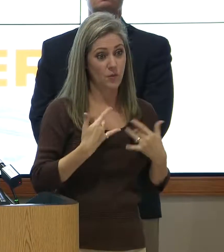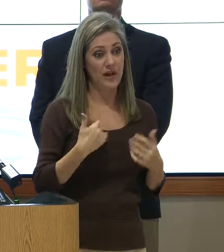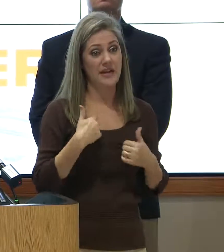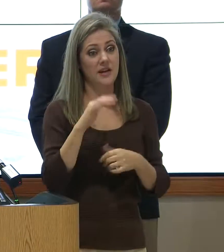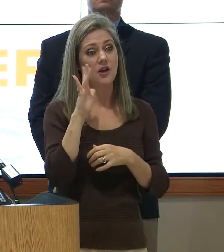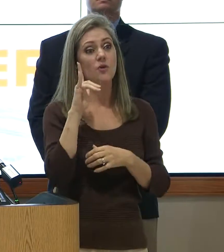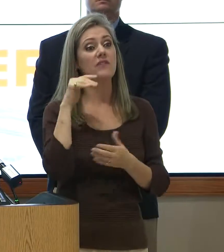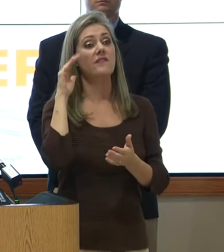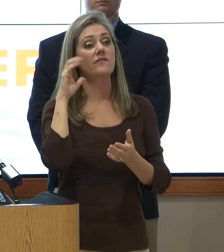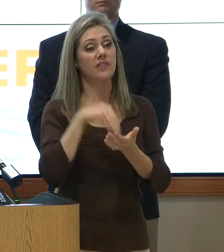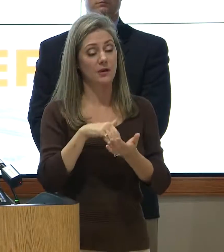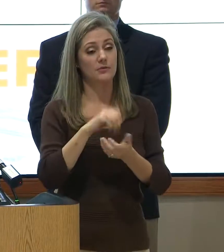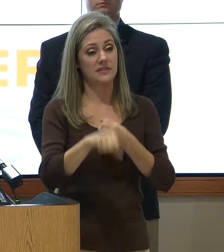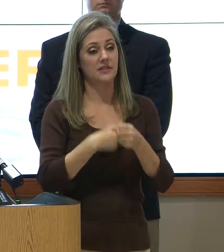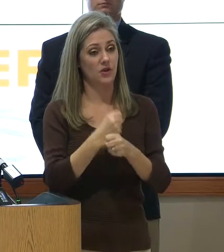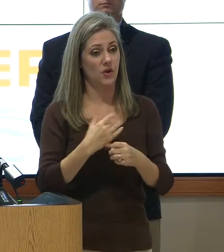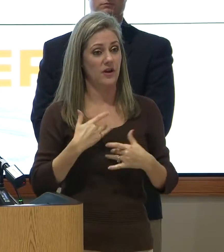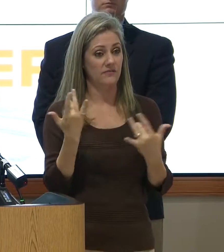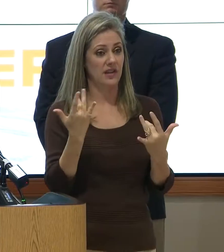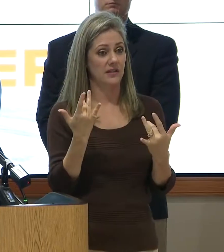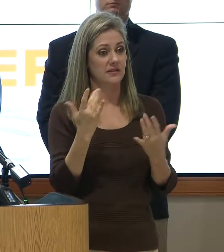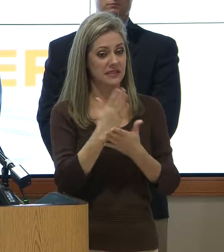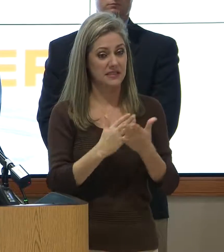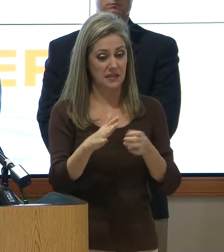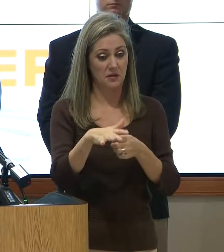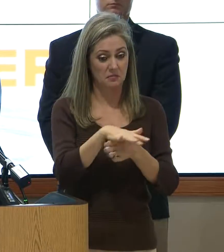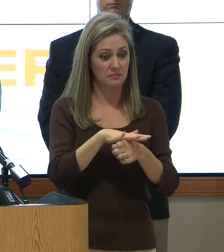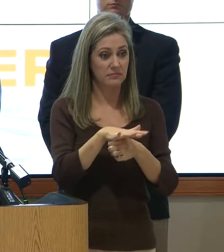,000-year event in some parts of our area.